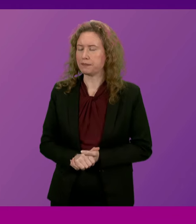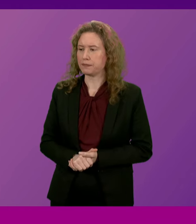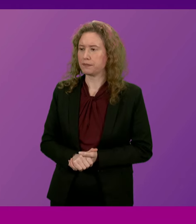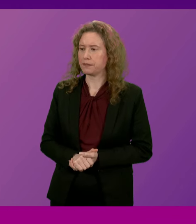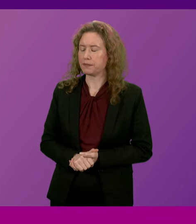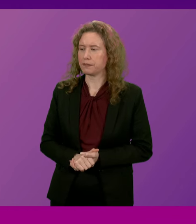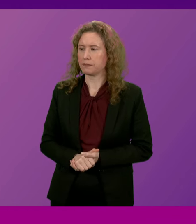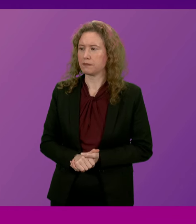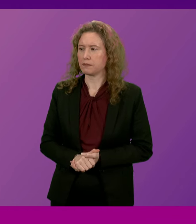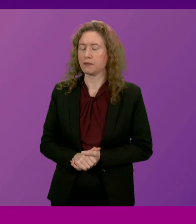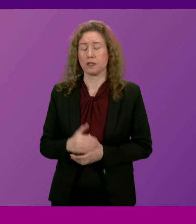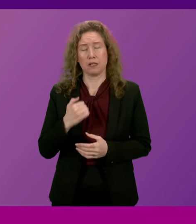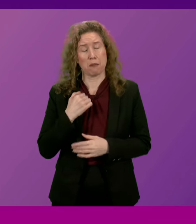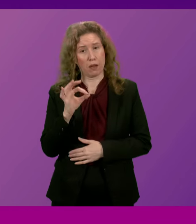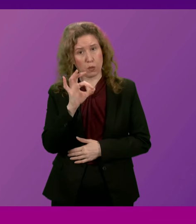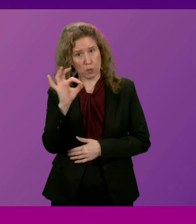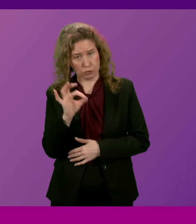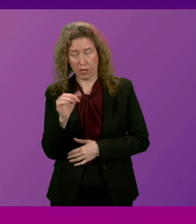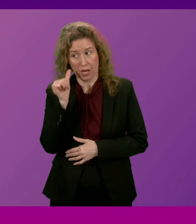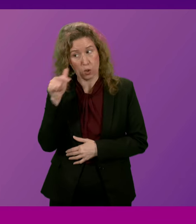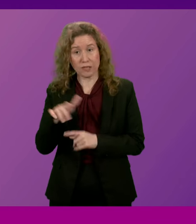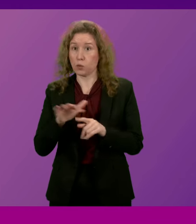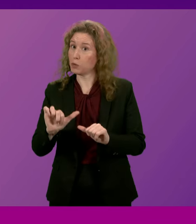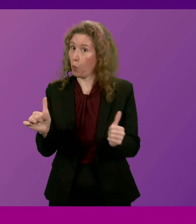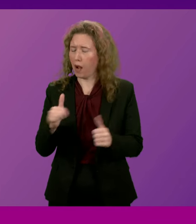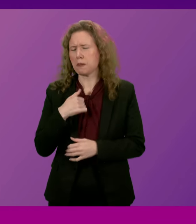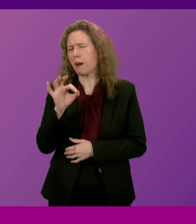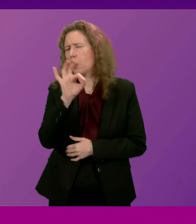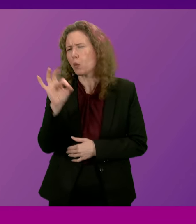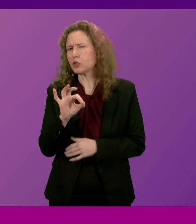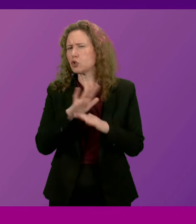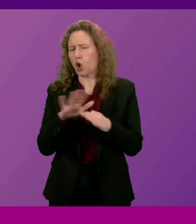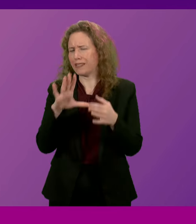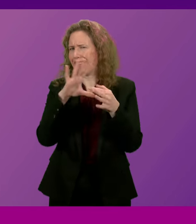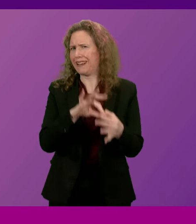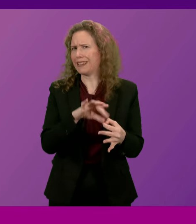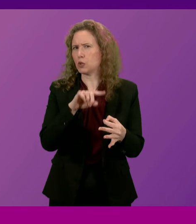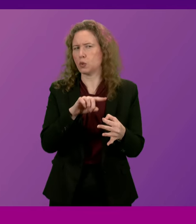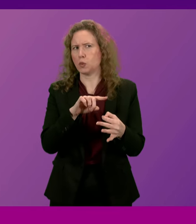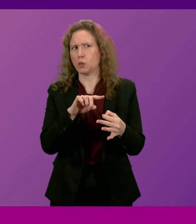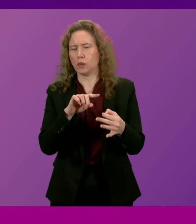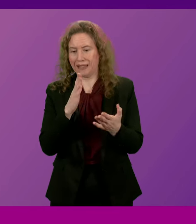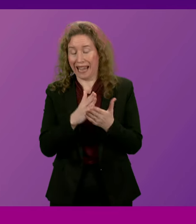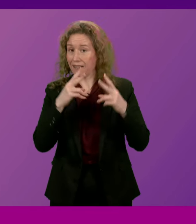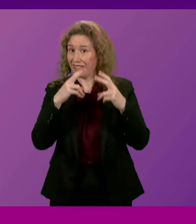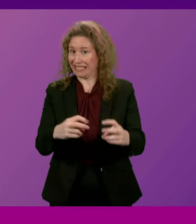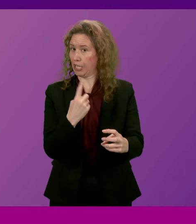My question, because I know the situation very well, my question was not asking about the live police